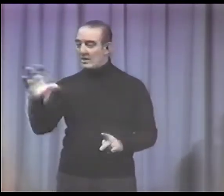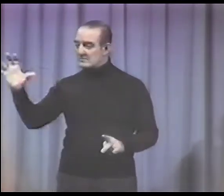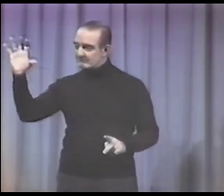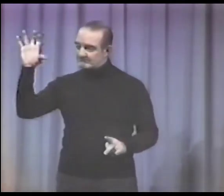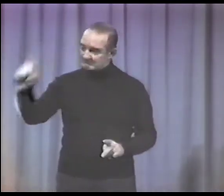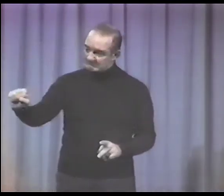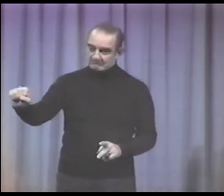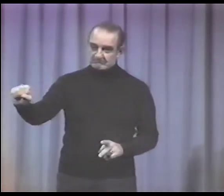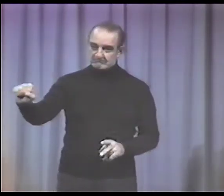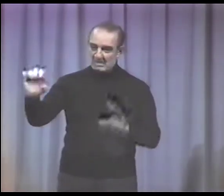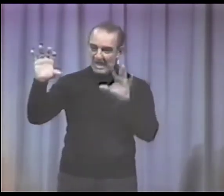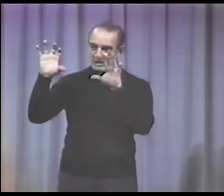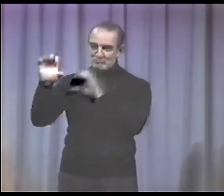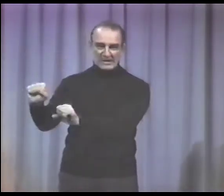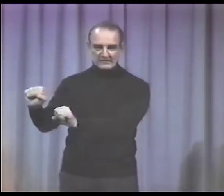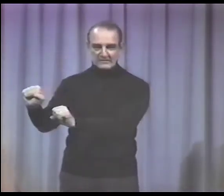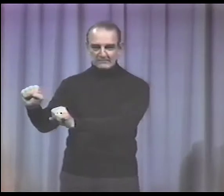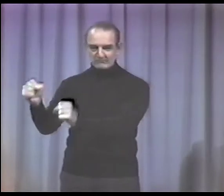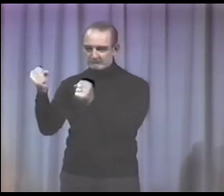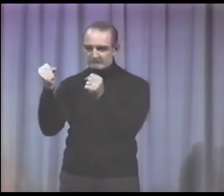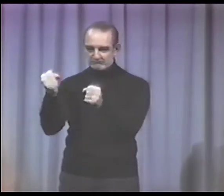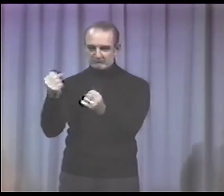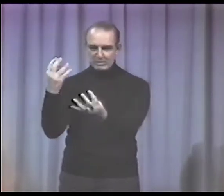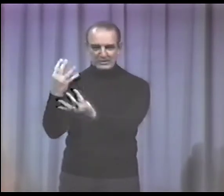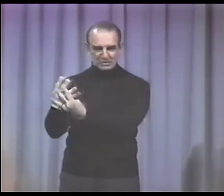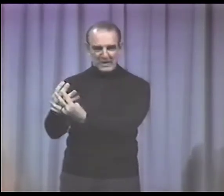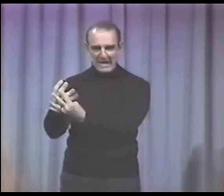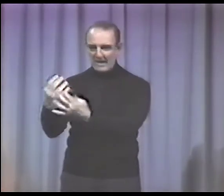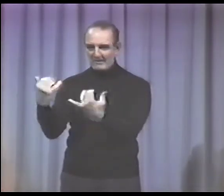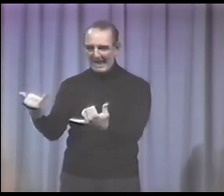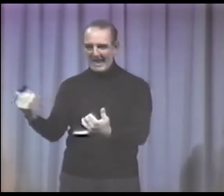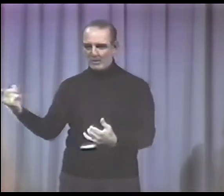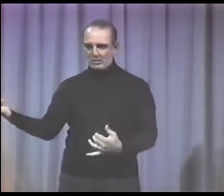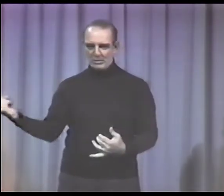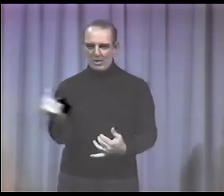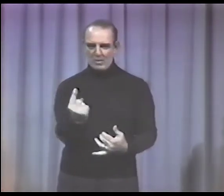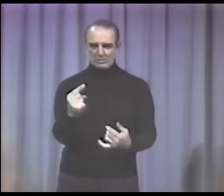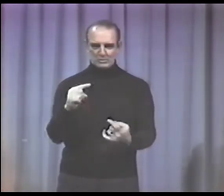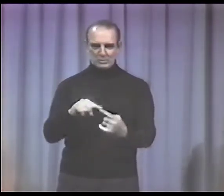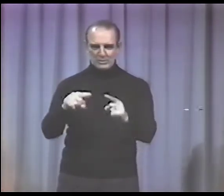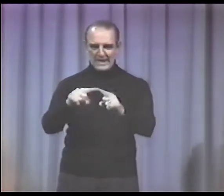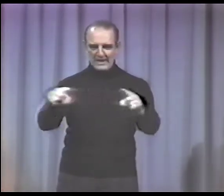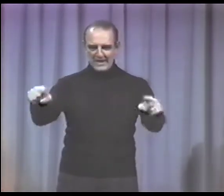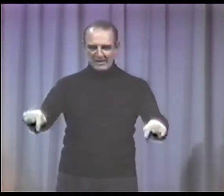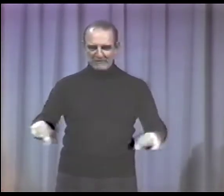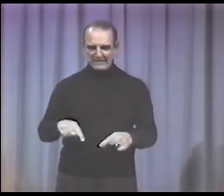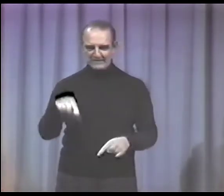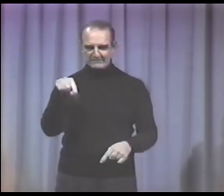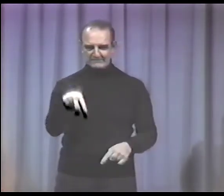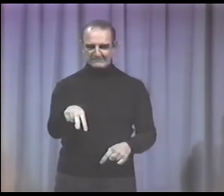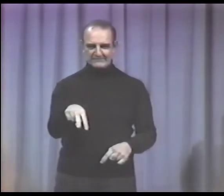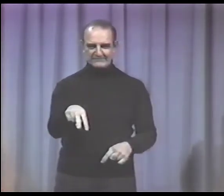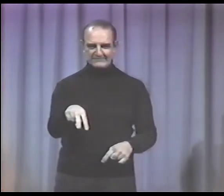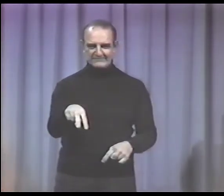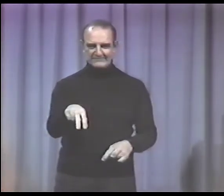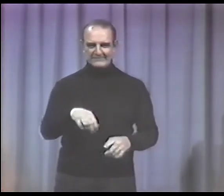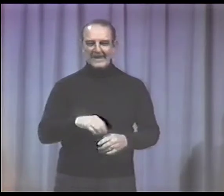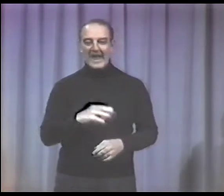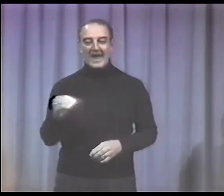The person who was arrested would be placed in jail and then brought